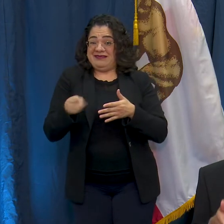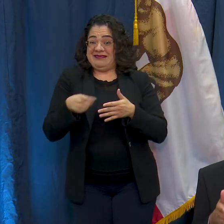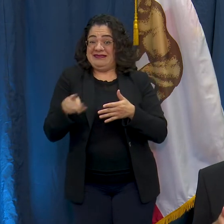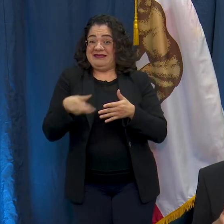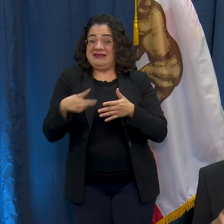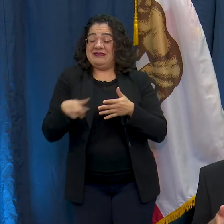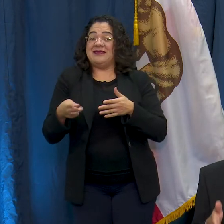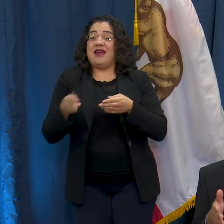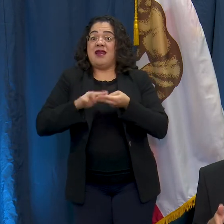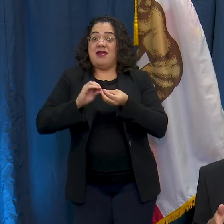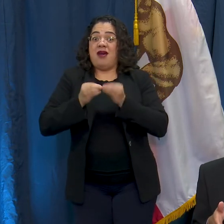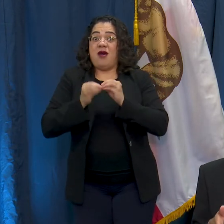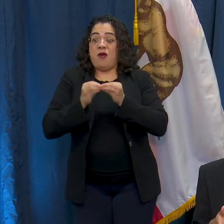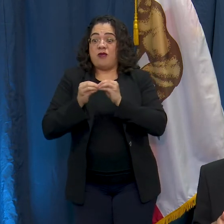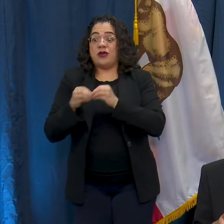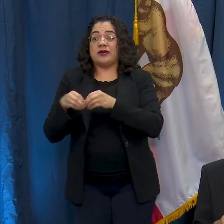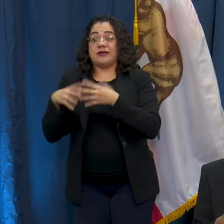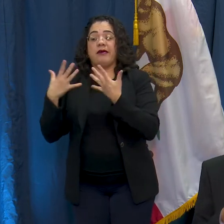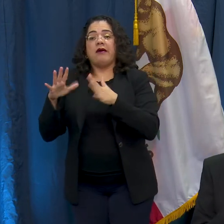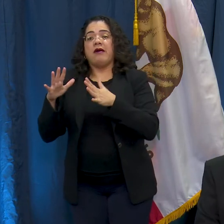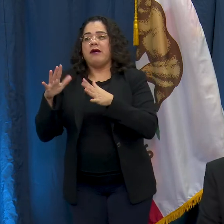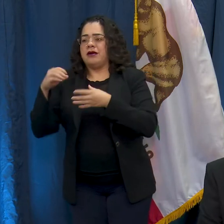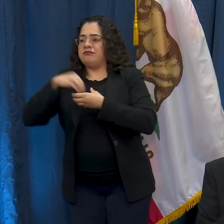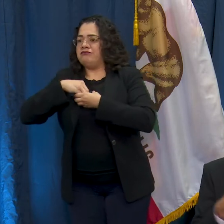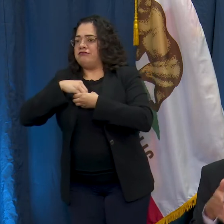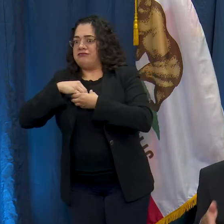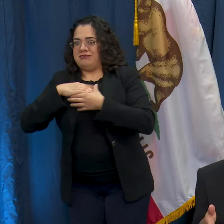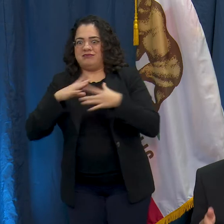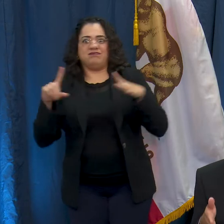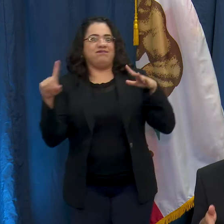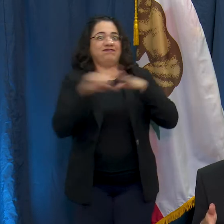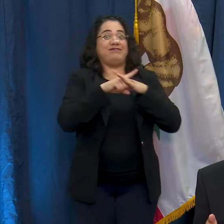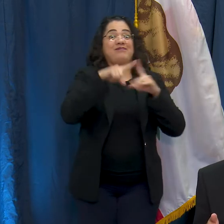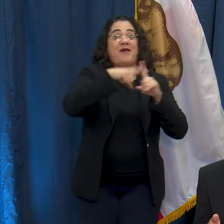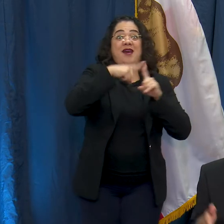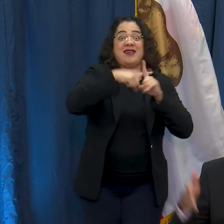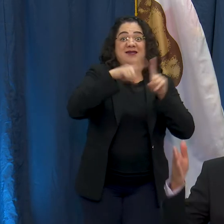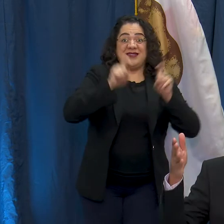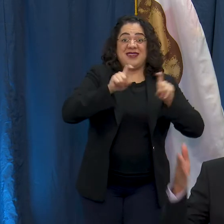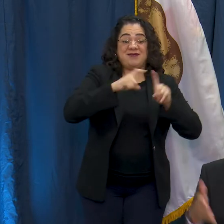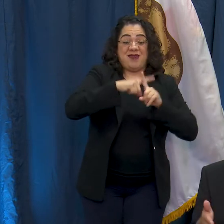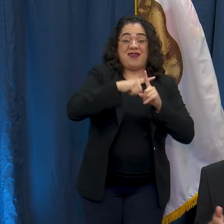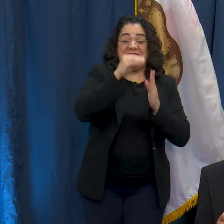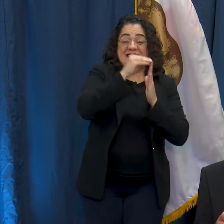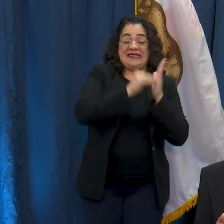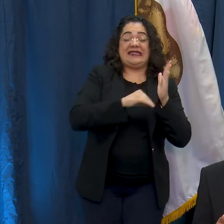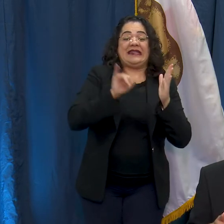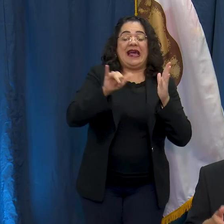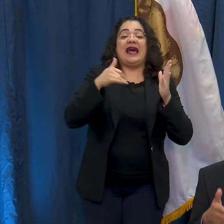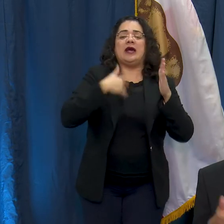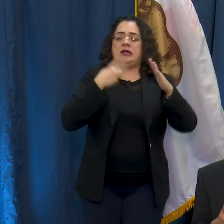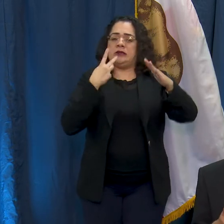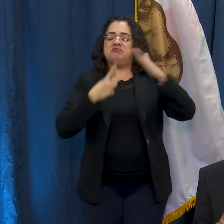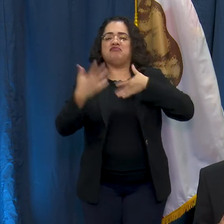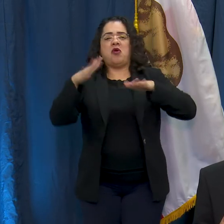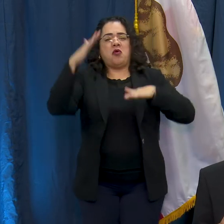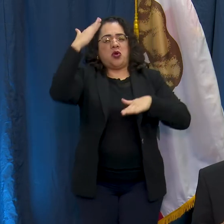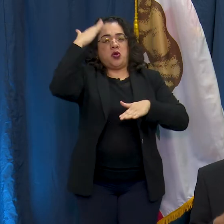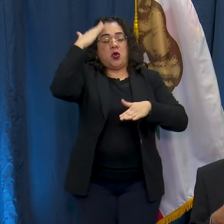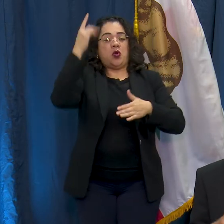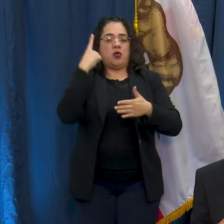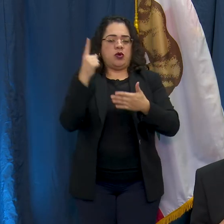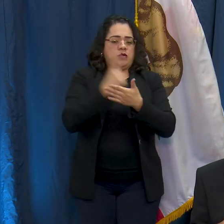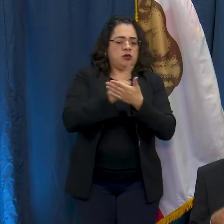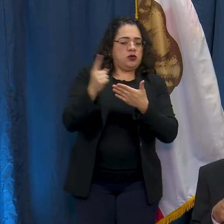You've probably heard everyone from the governor here locally in California through all of our officials talk about